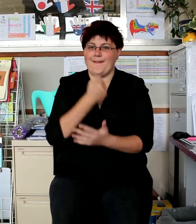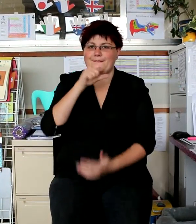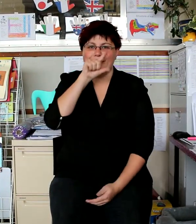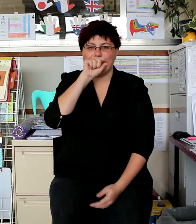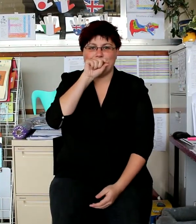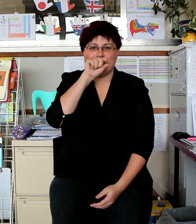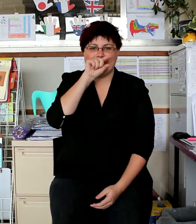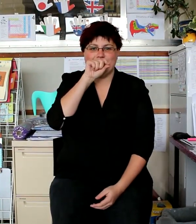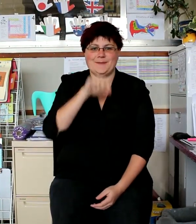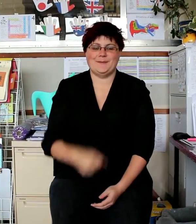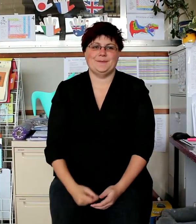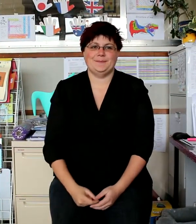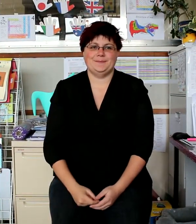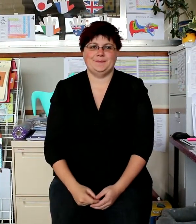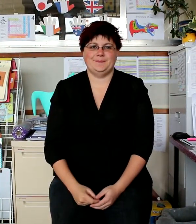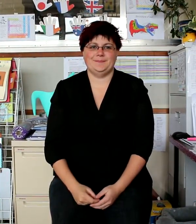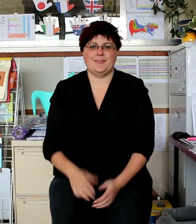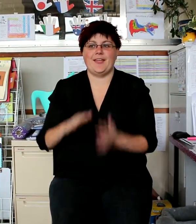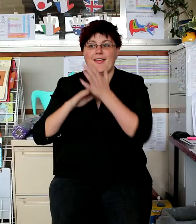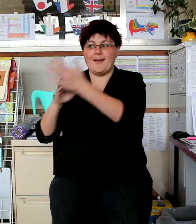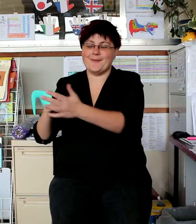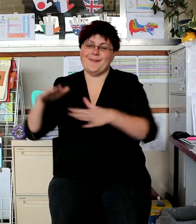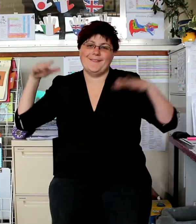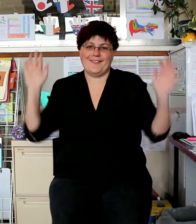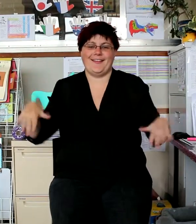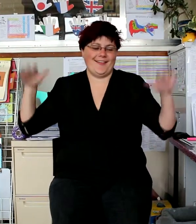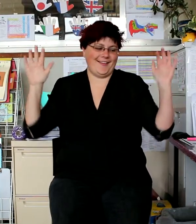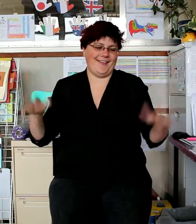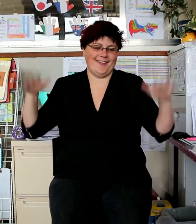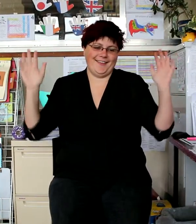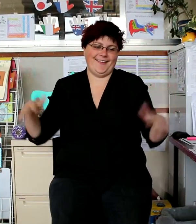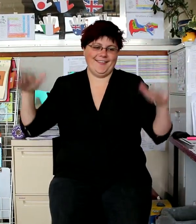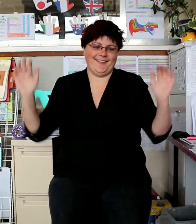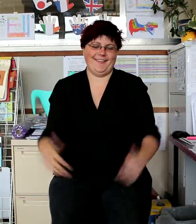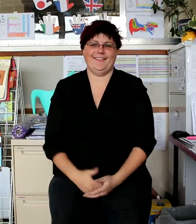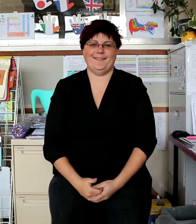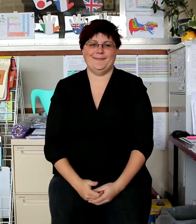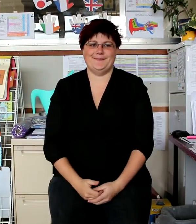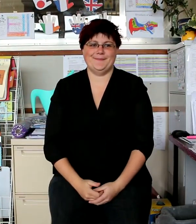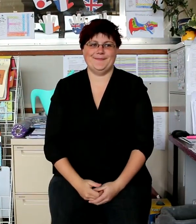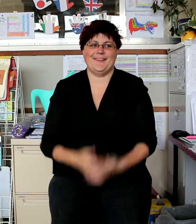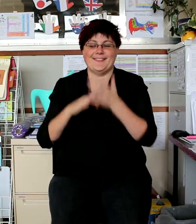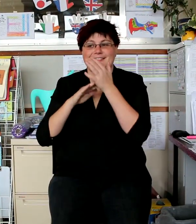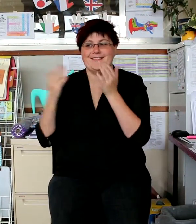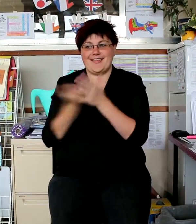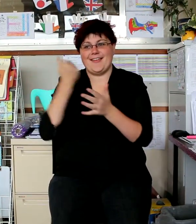To the shore to get their food. If you see them, could you please move?